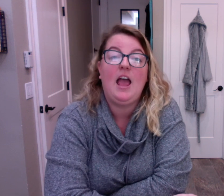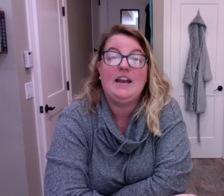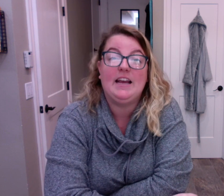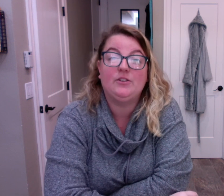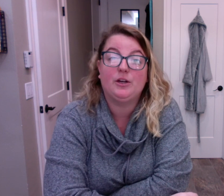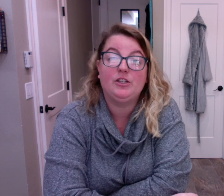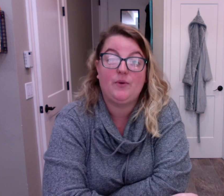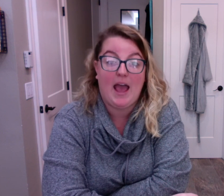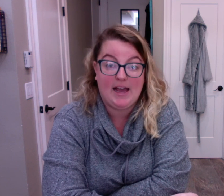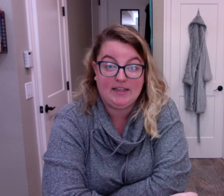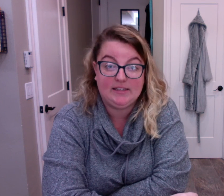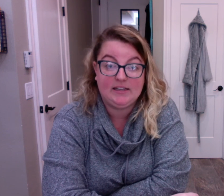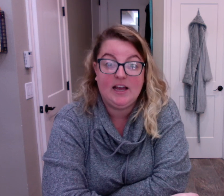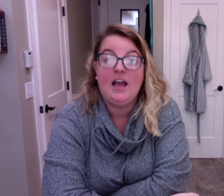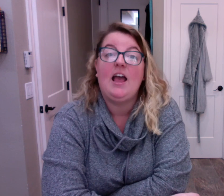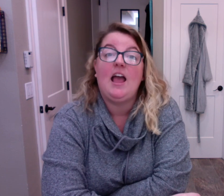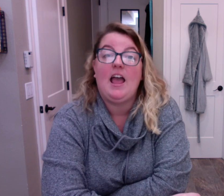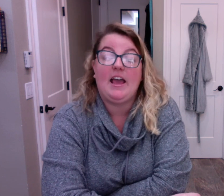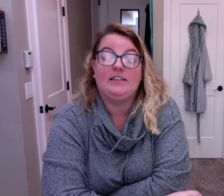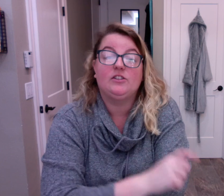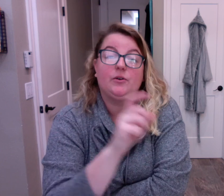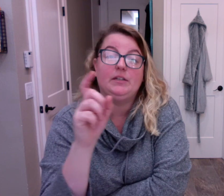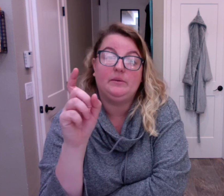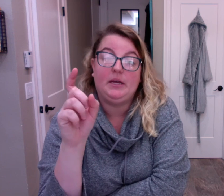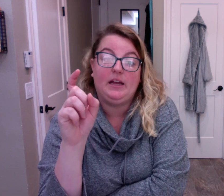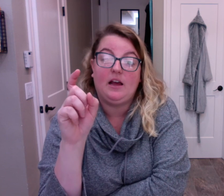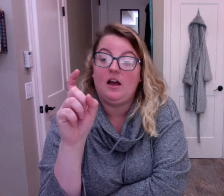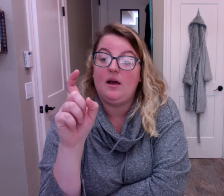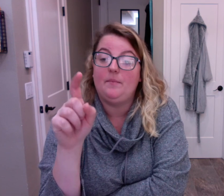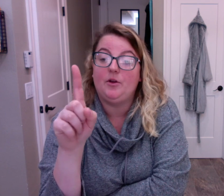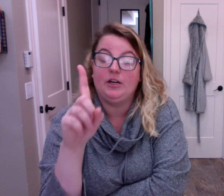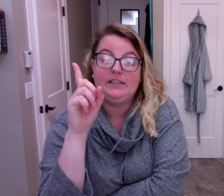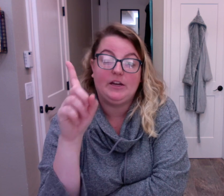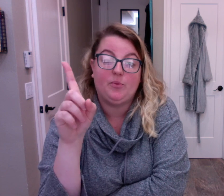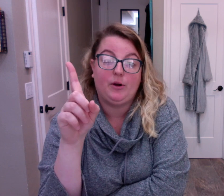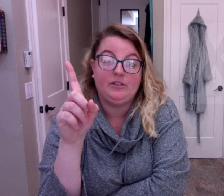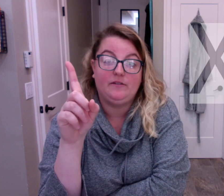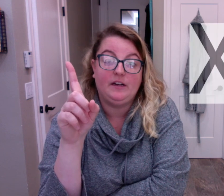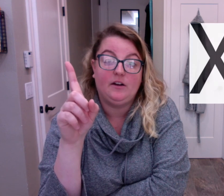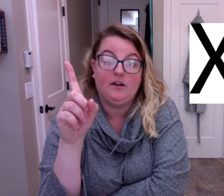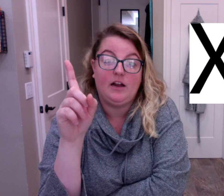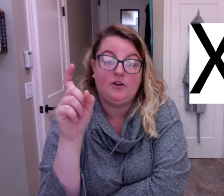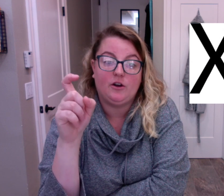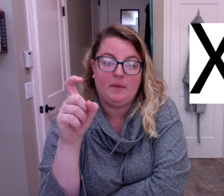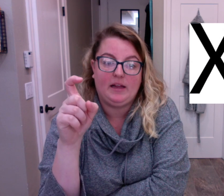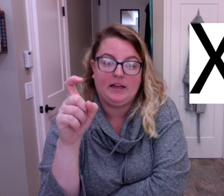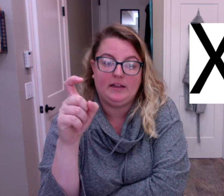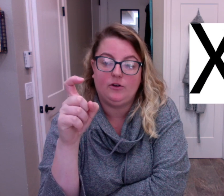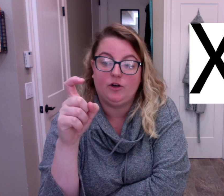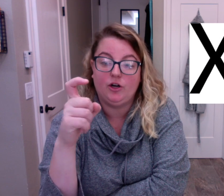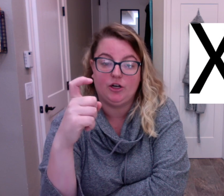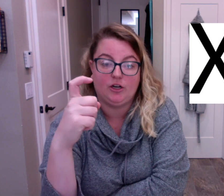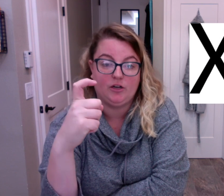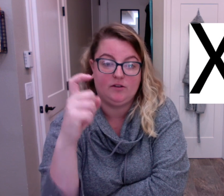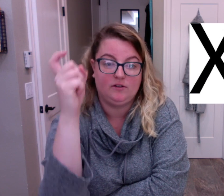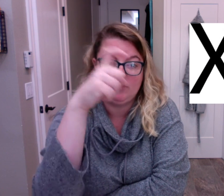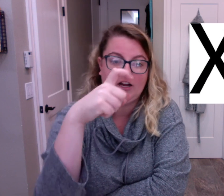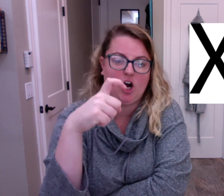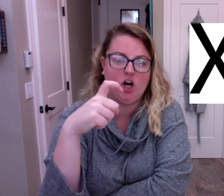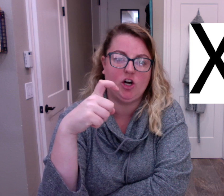Next, we're going to do X. X is going to be, you're going to take your pointer finger and you're going to make like a little hook, like R,